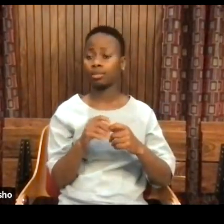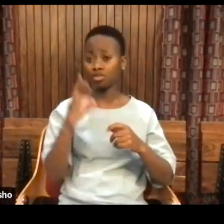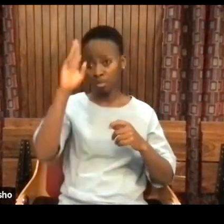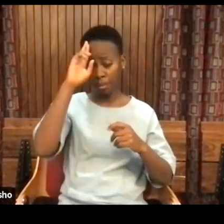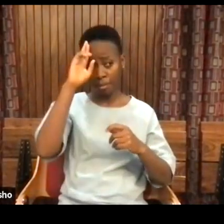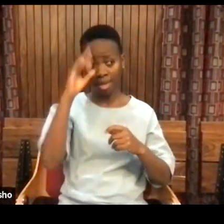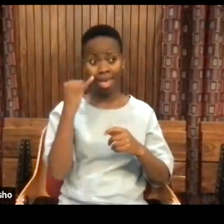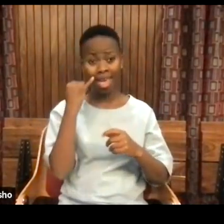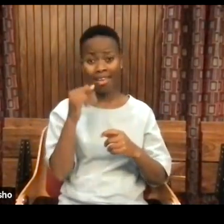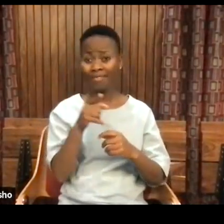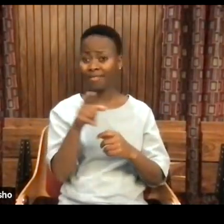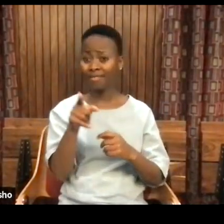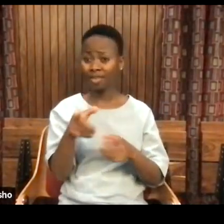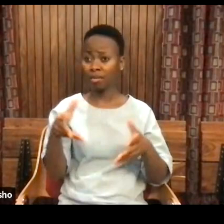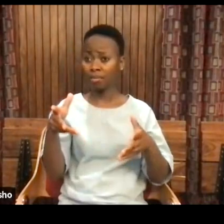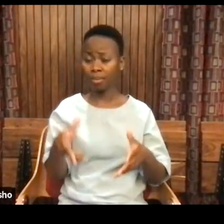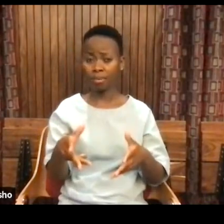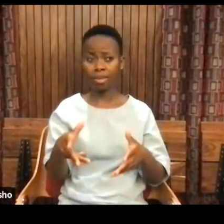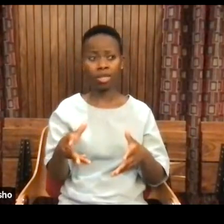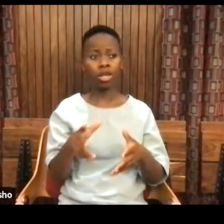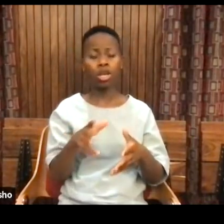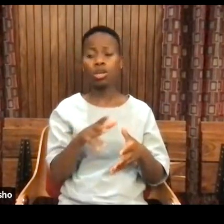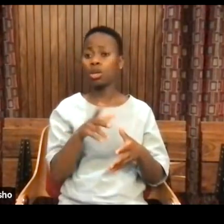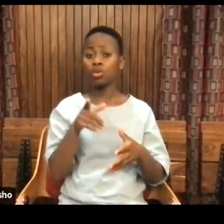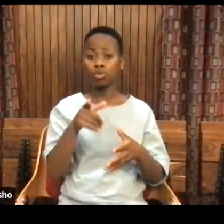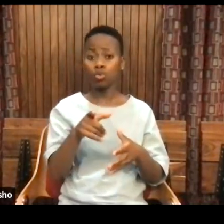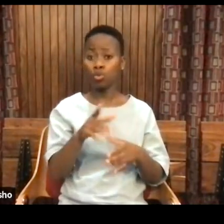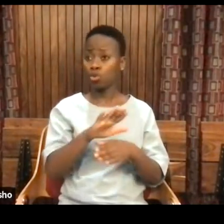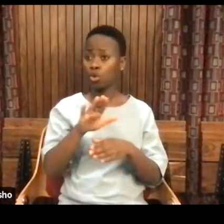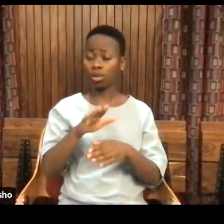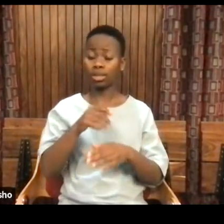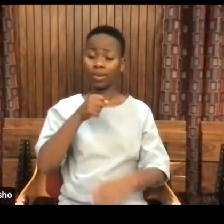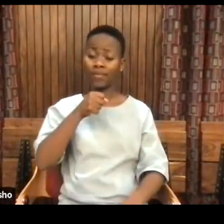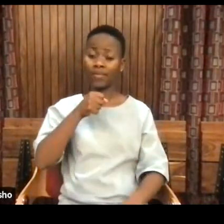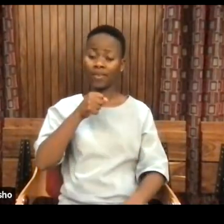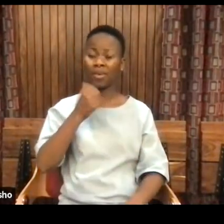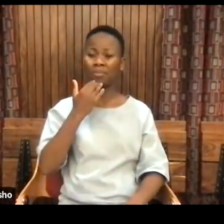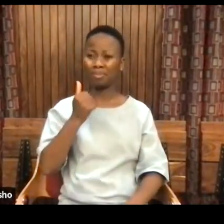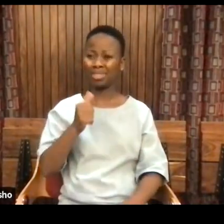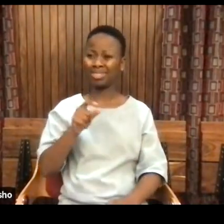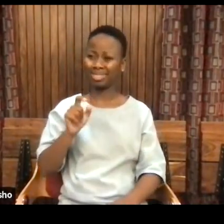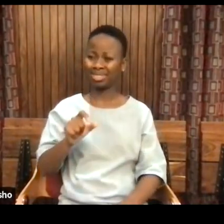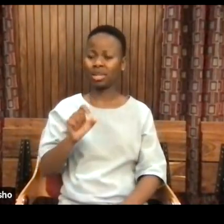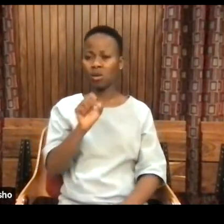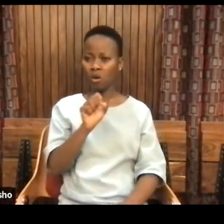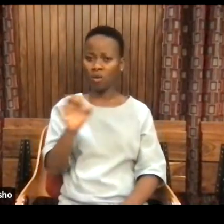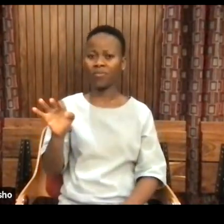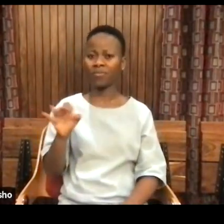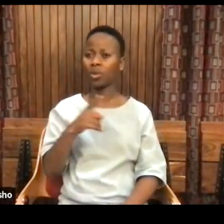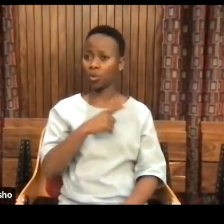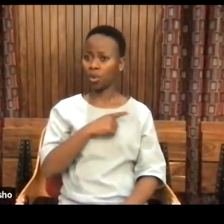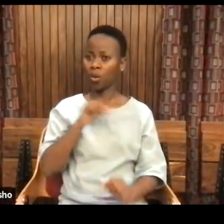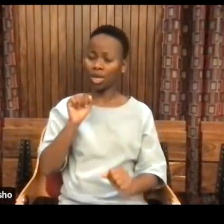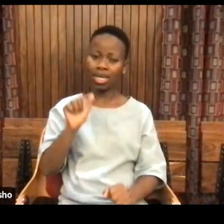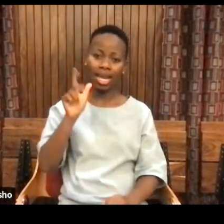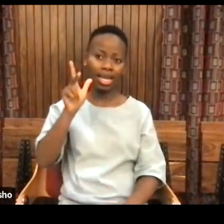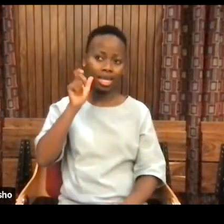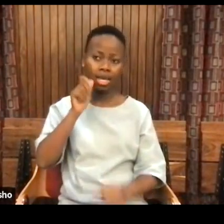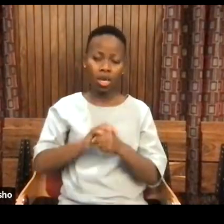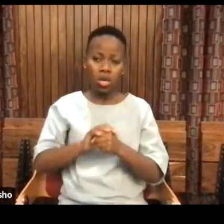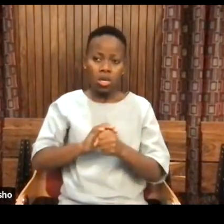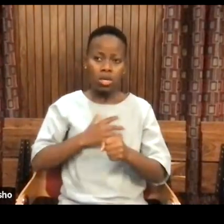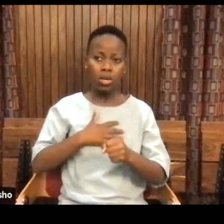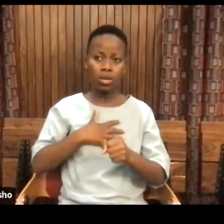presently not using the mic, ensure to keep it off. Because we can even hear your